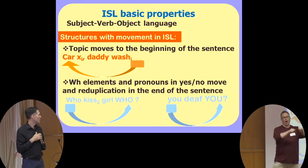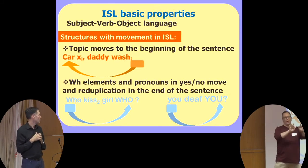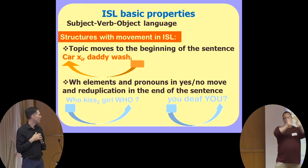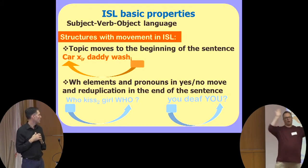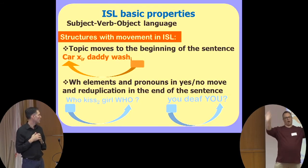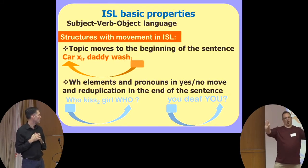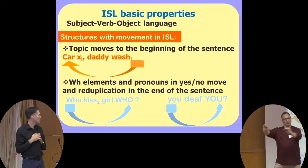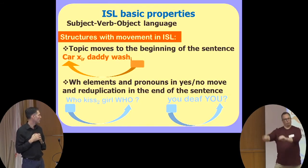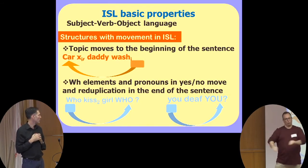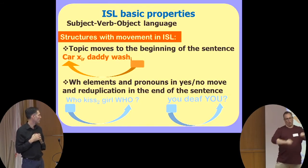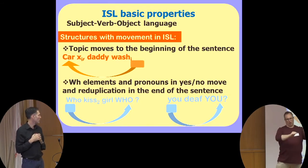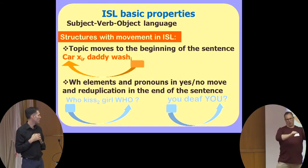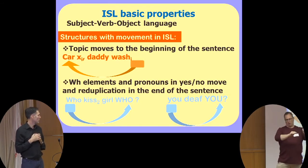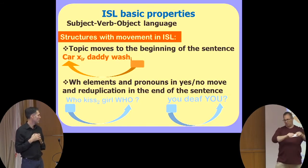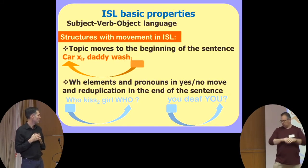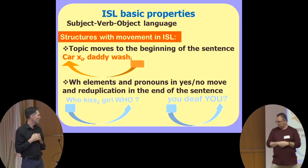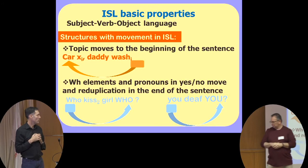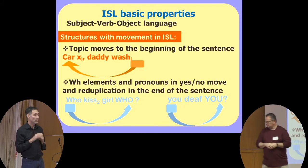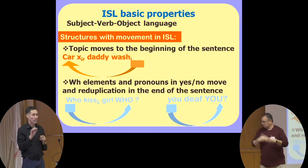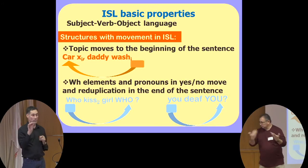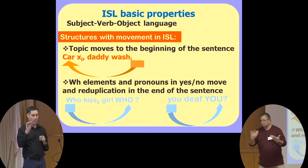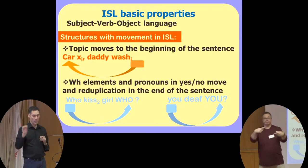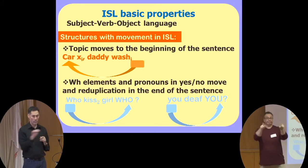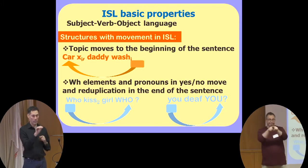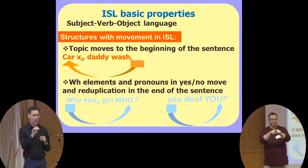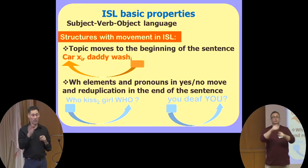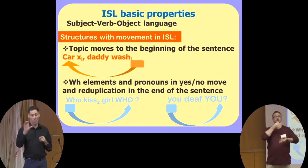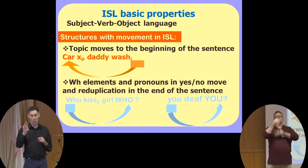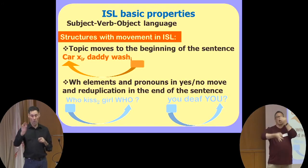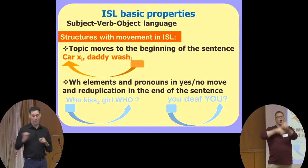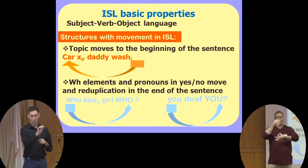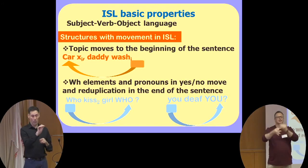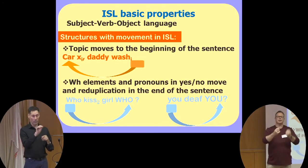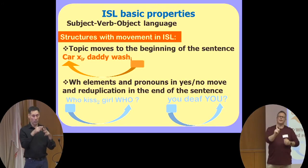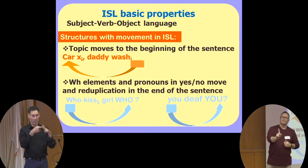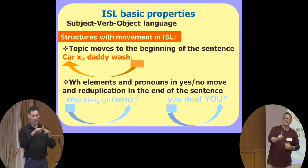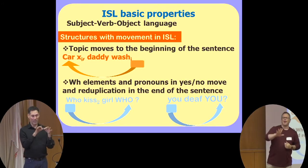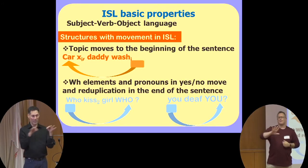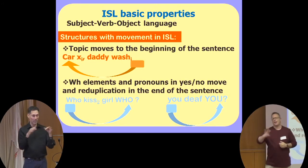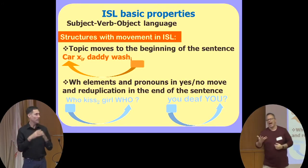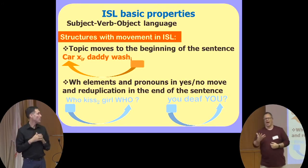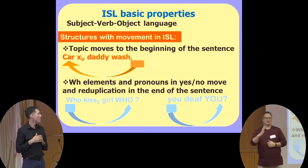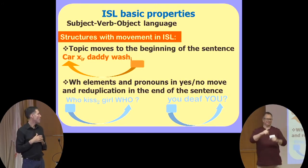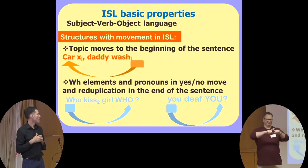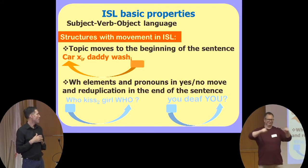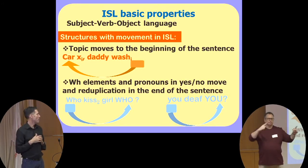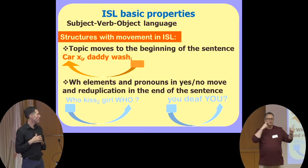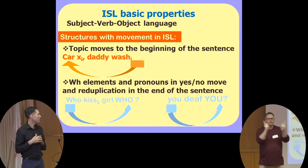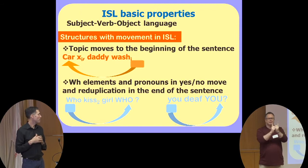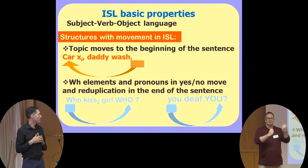So you see movement of the car to the beginning of the sentence. Another type of movement that we see is in questions. Who, what, etc.